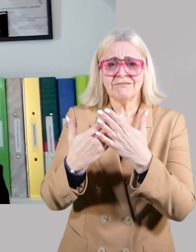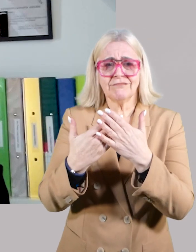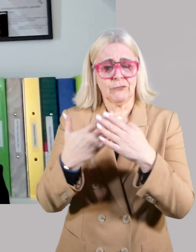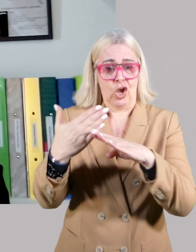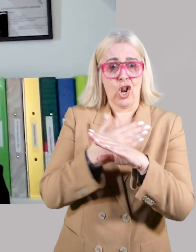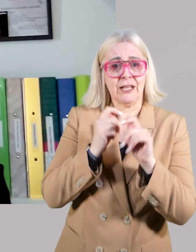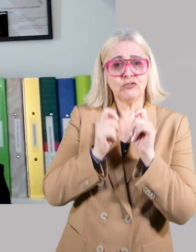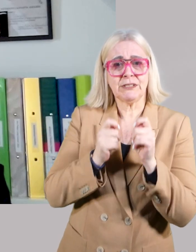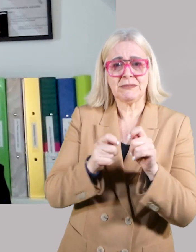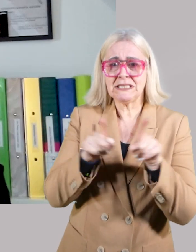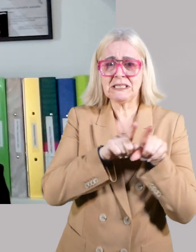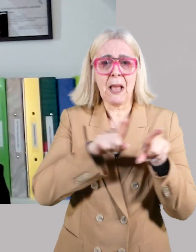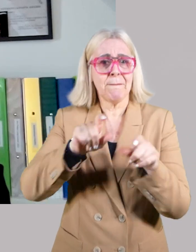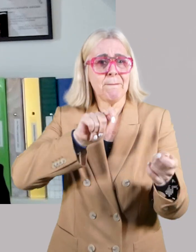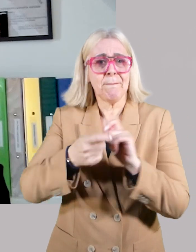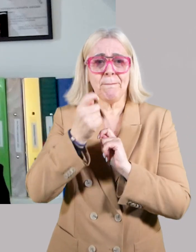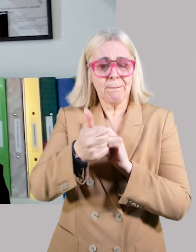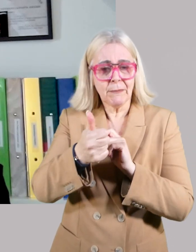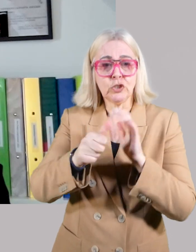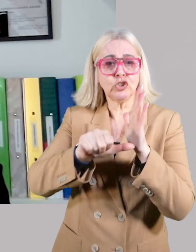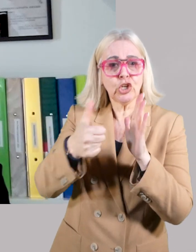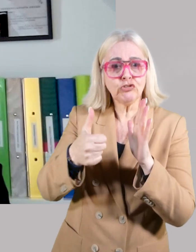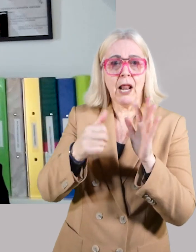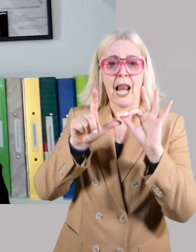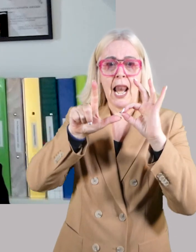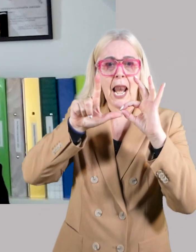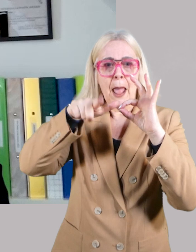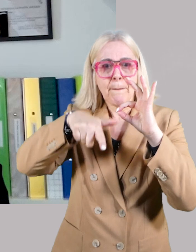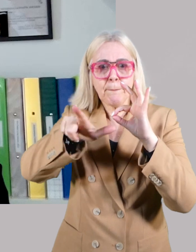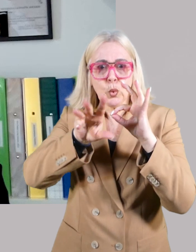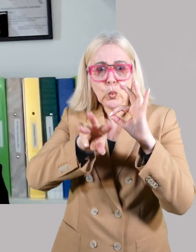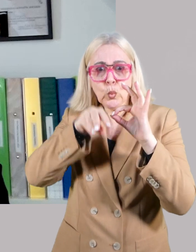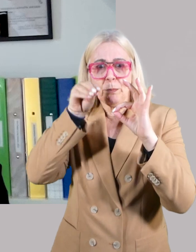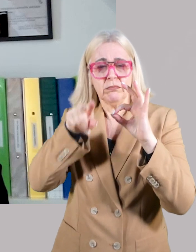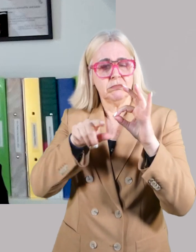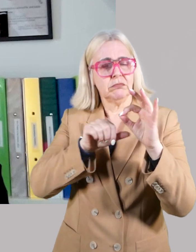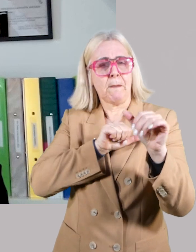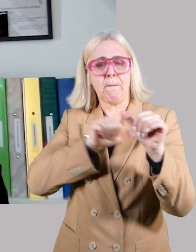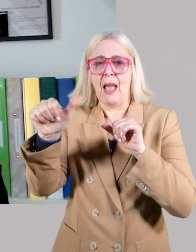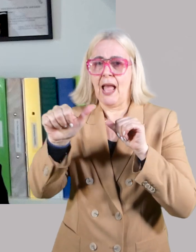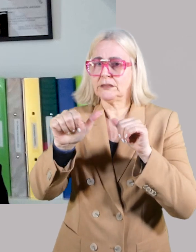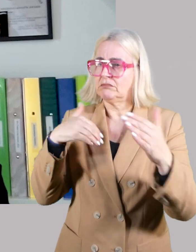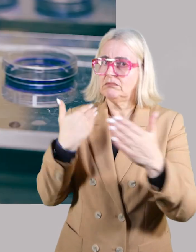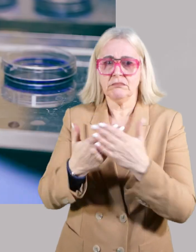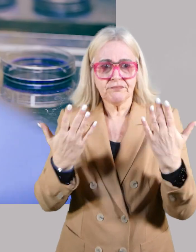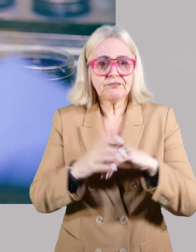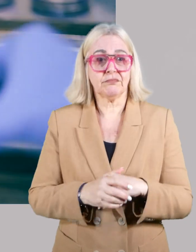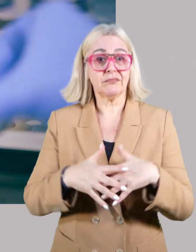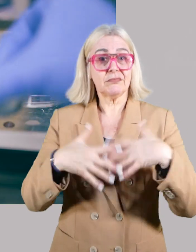for decades, early stage treatment remained largely unchanged, with surgery regarded as the gold standard of care. However,